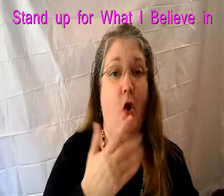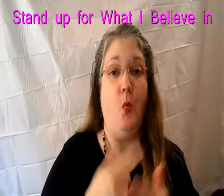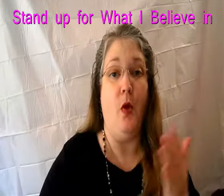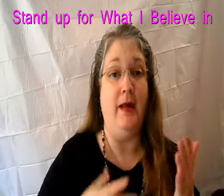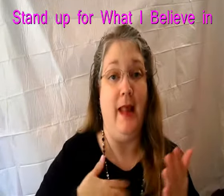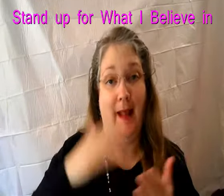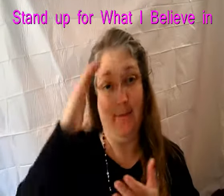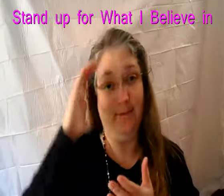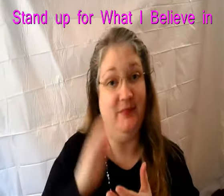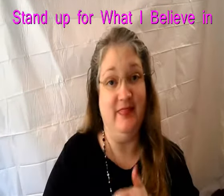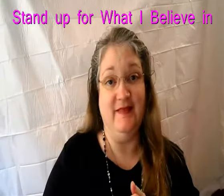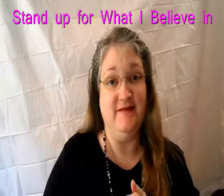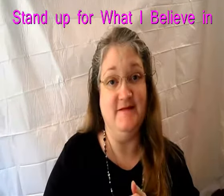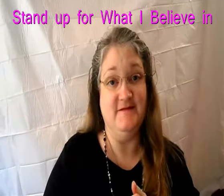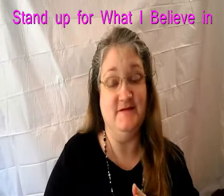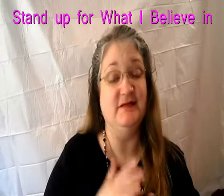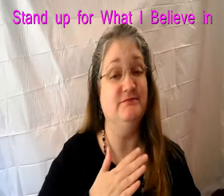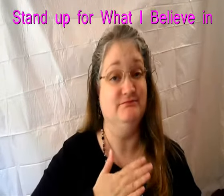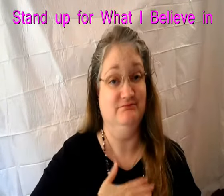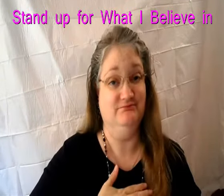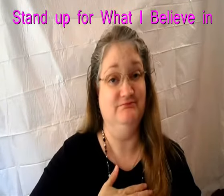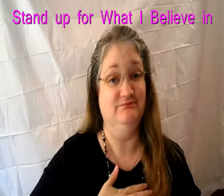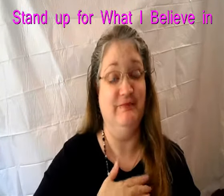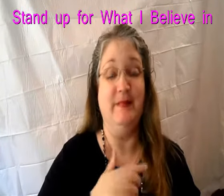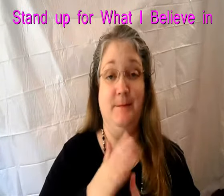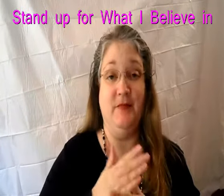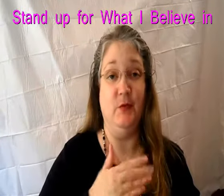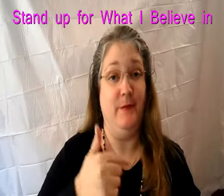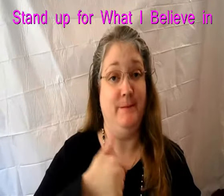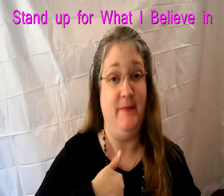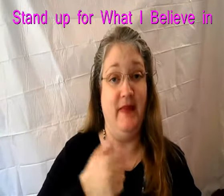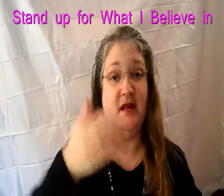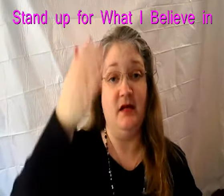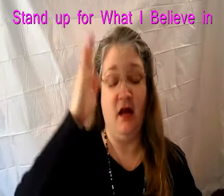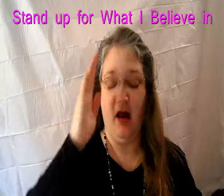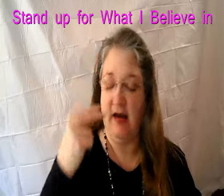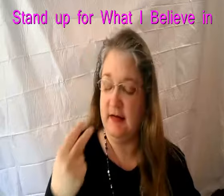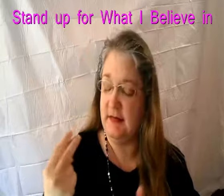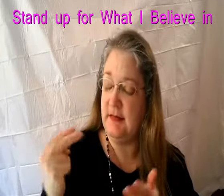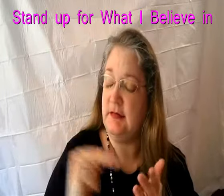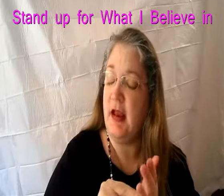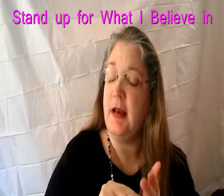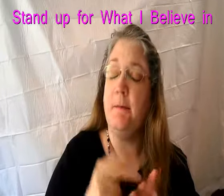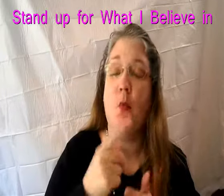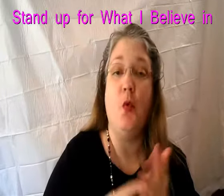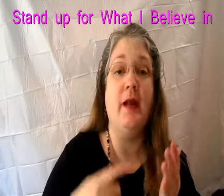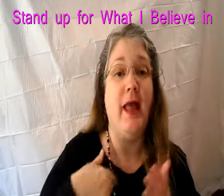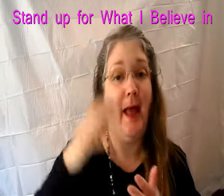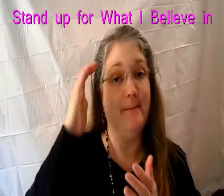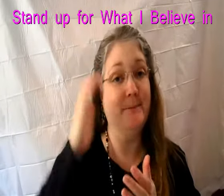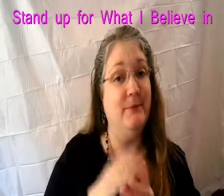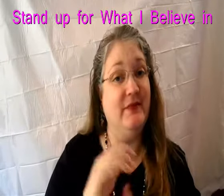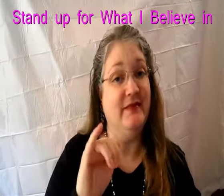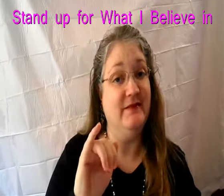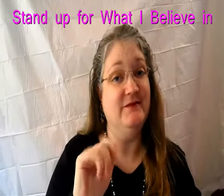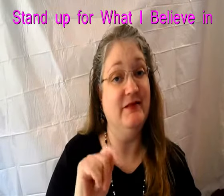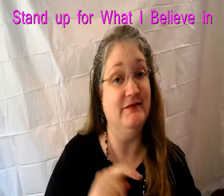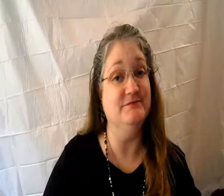run this race I've been given salvation by His love and